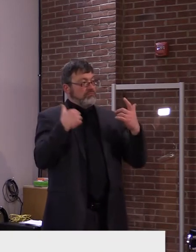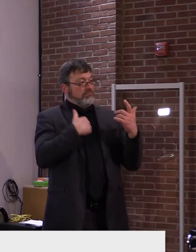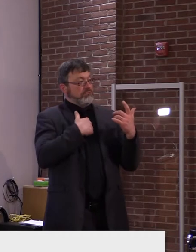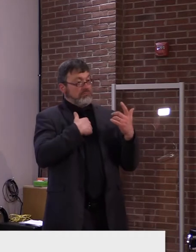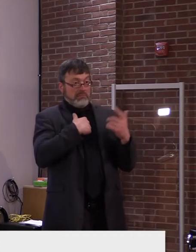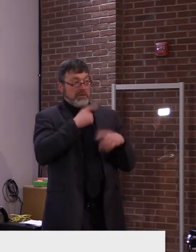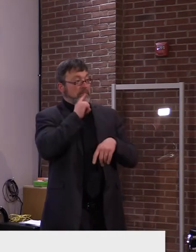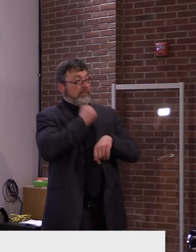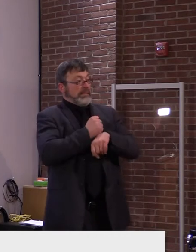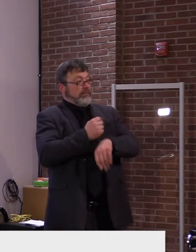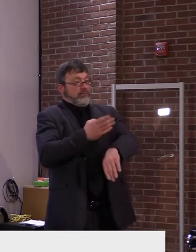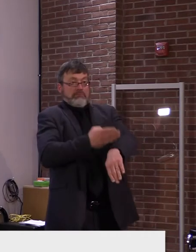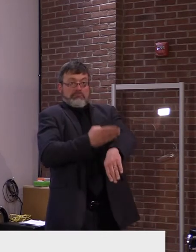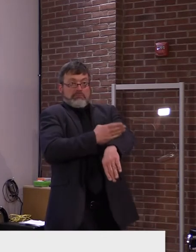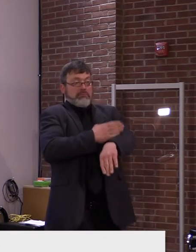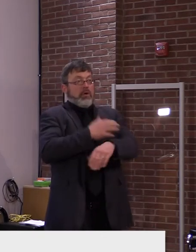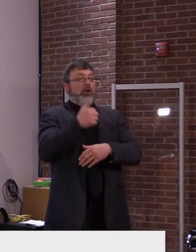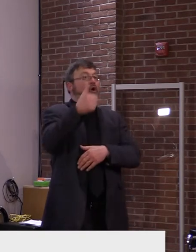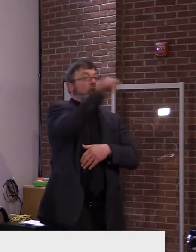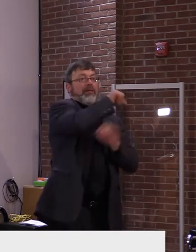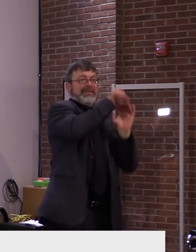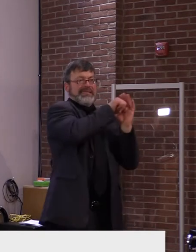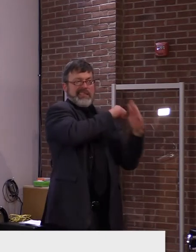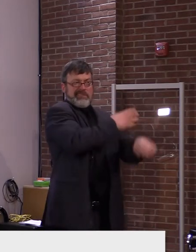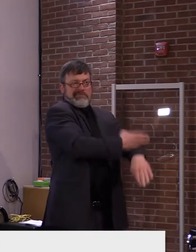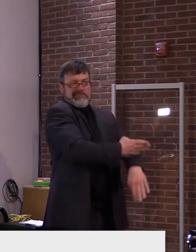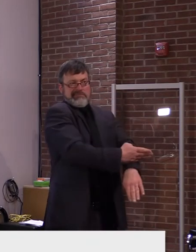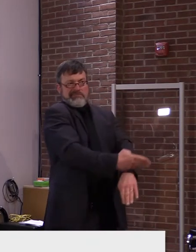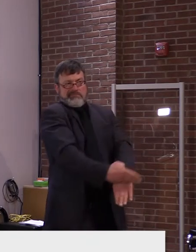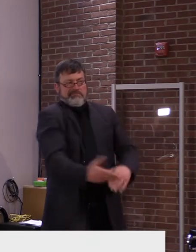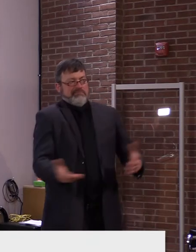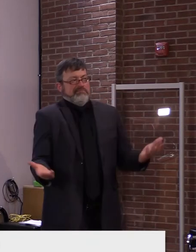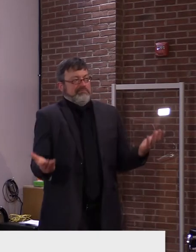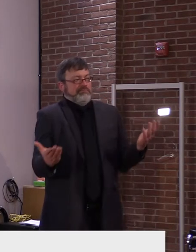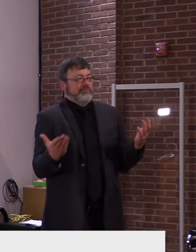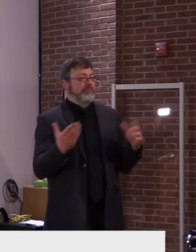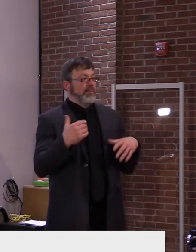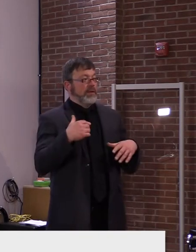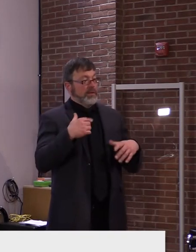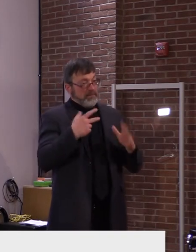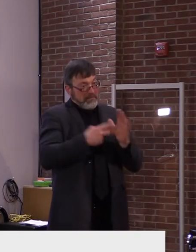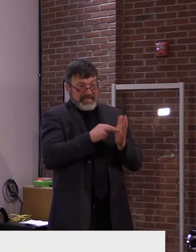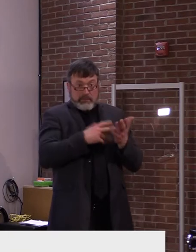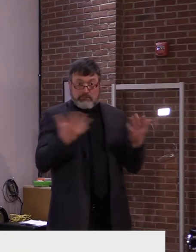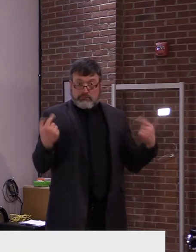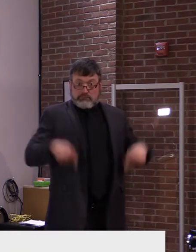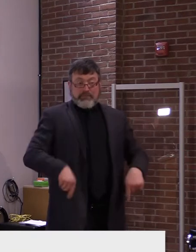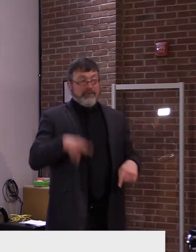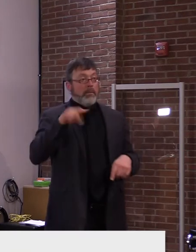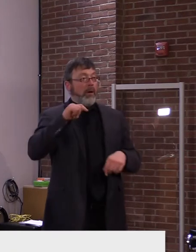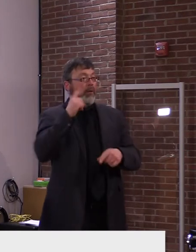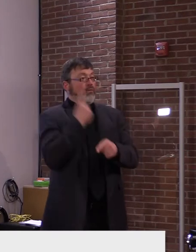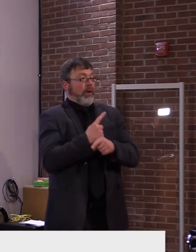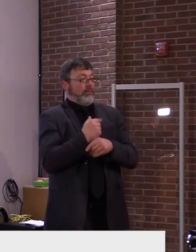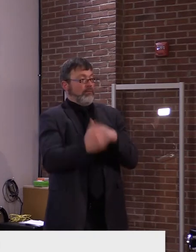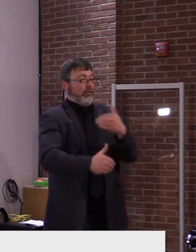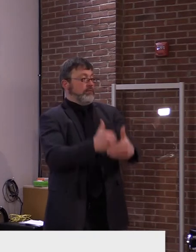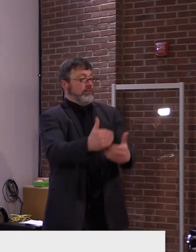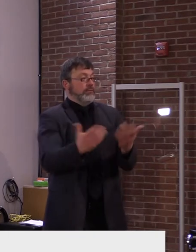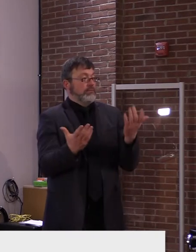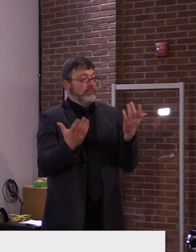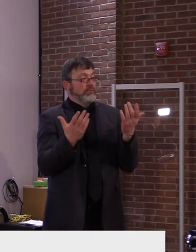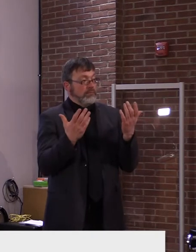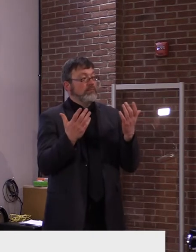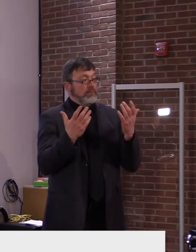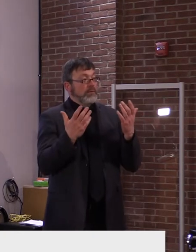Um, and I, I believe, uh, that we, if we do things right, and, and especially with some of the, the surplus funds we find